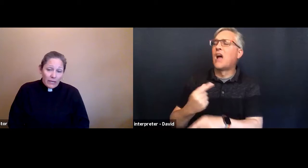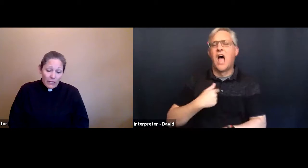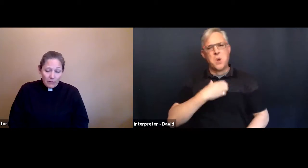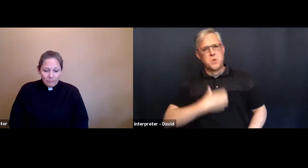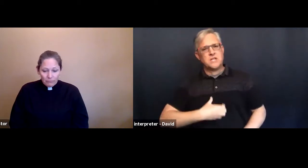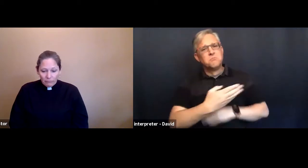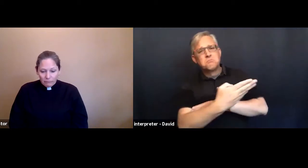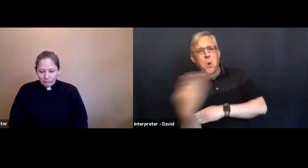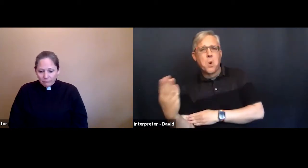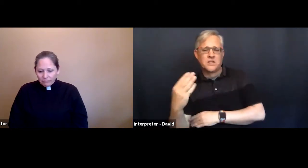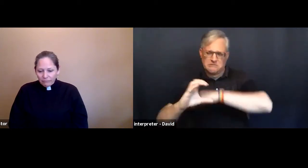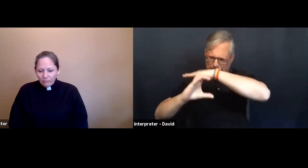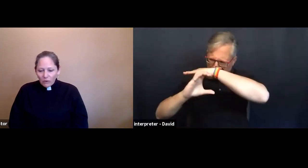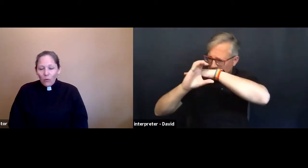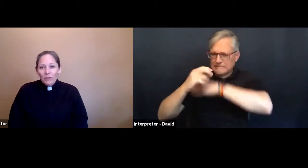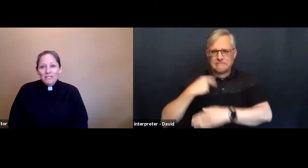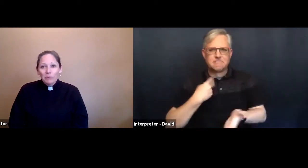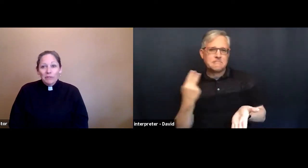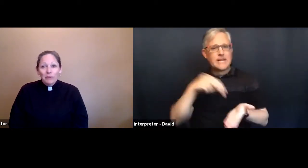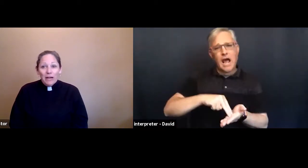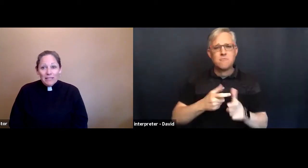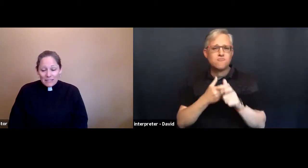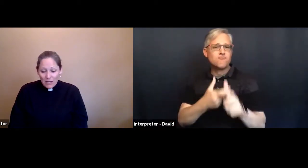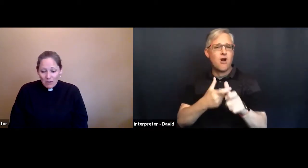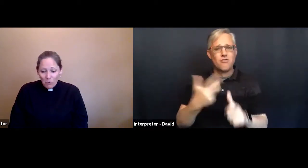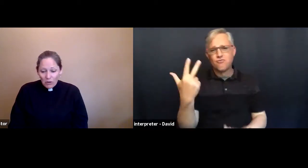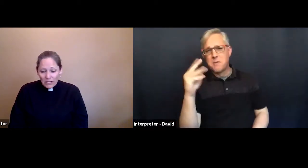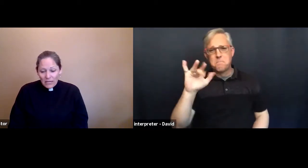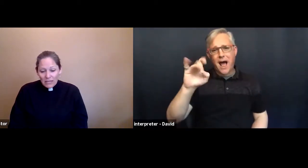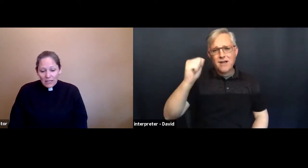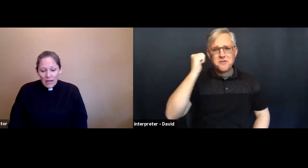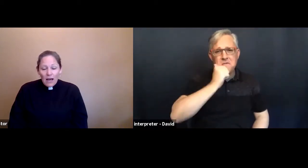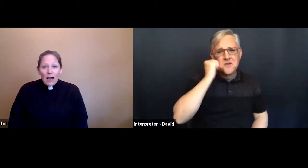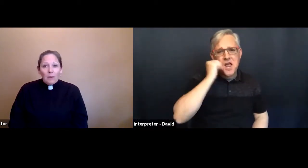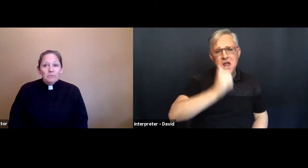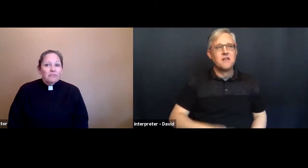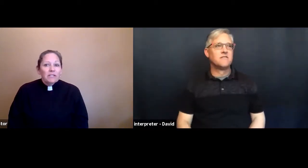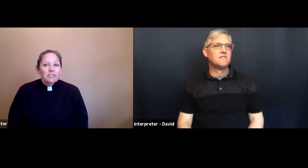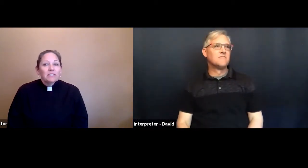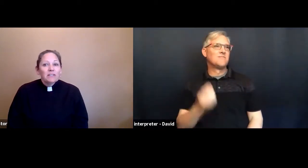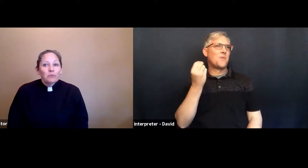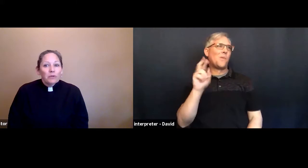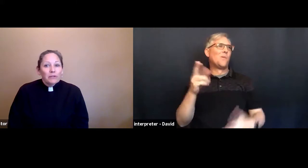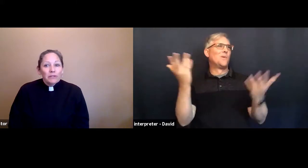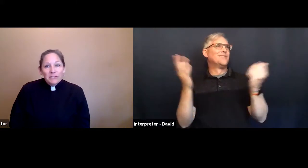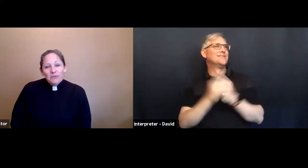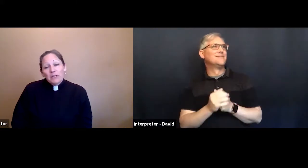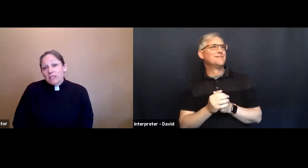day. Or someone who has more keen observations of the world and so can